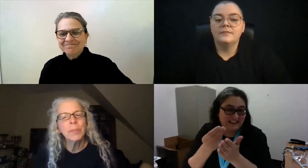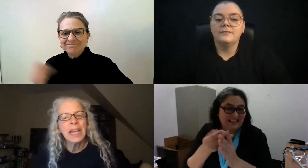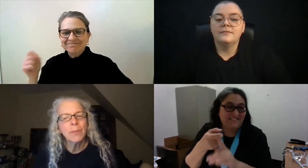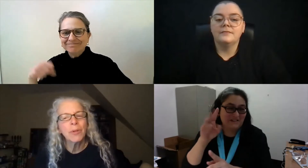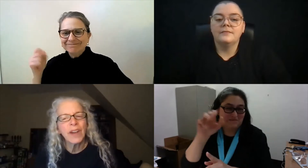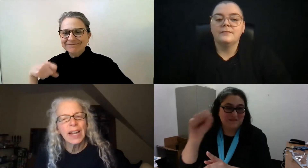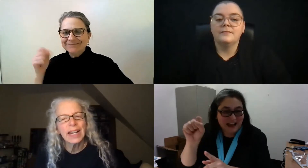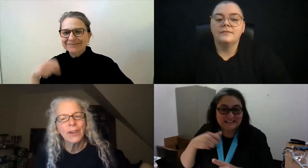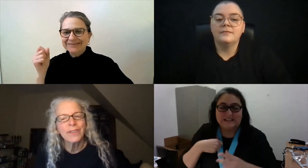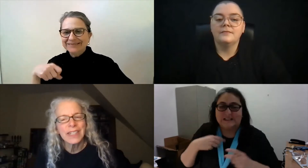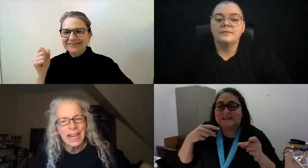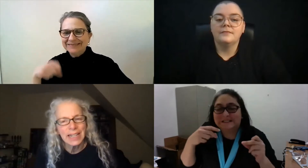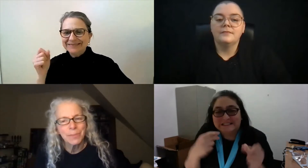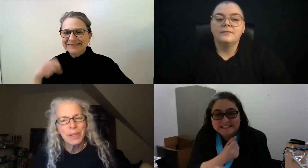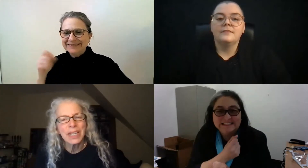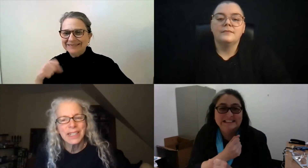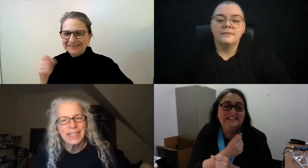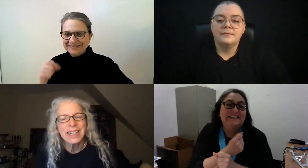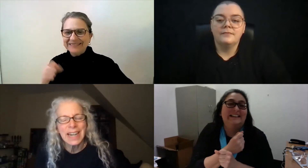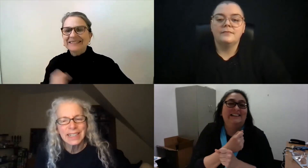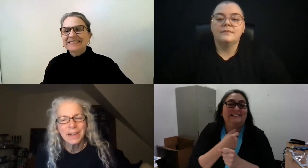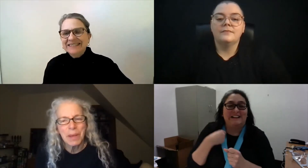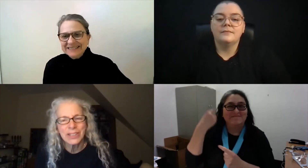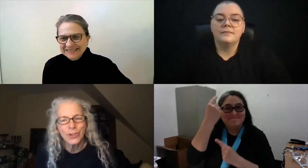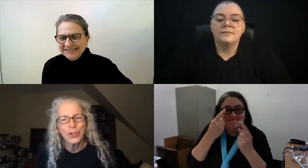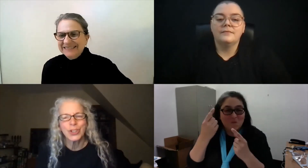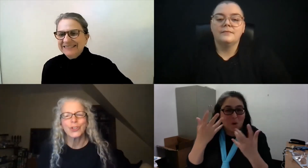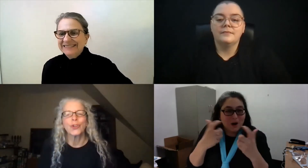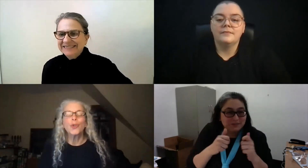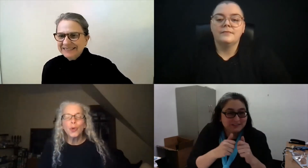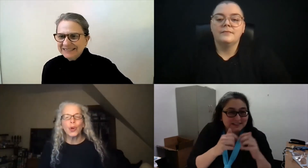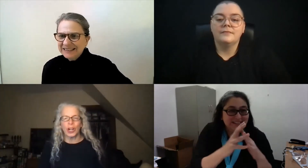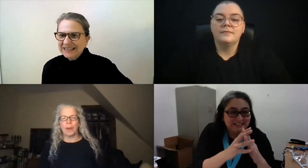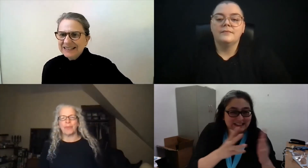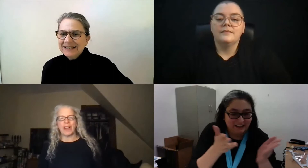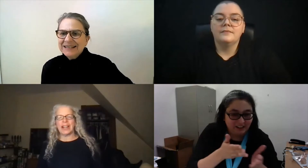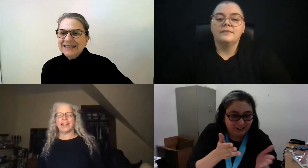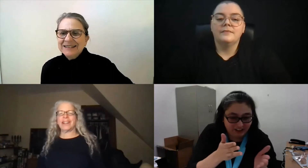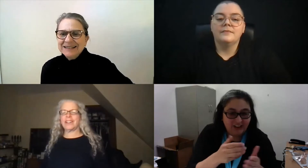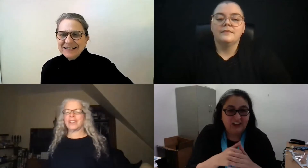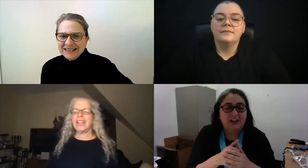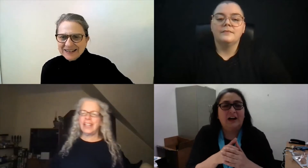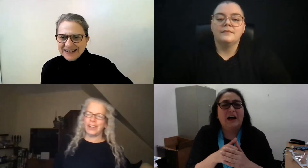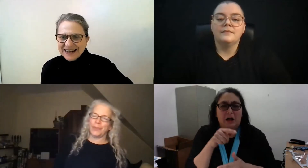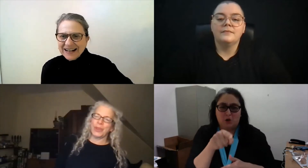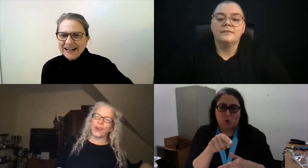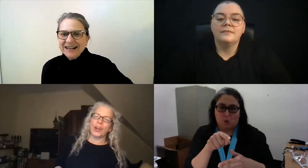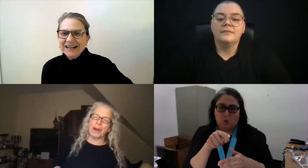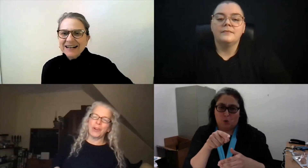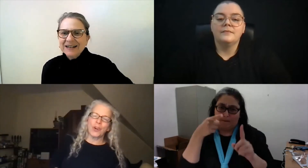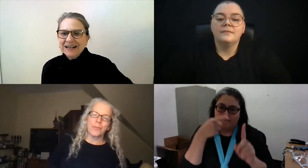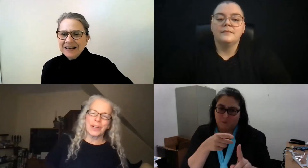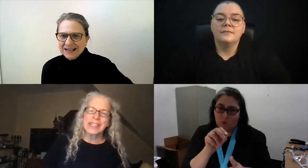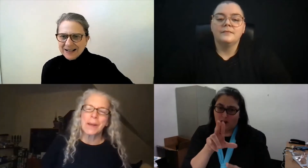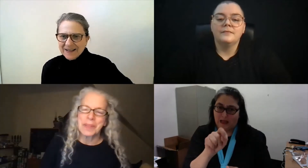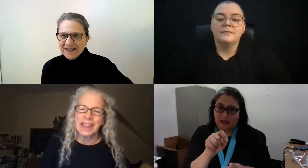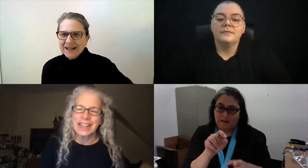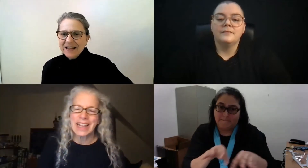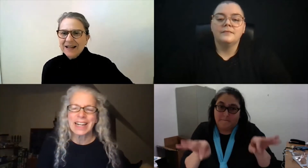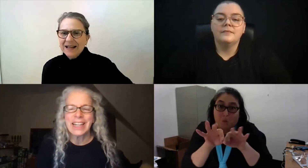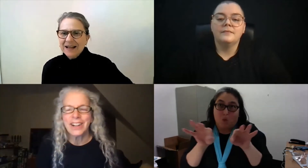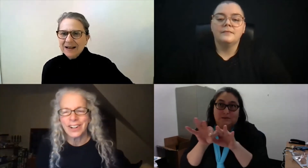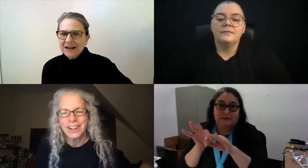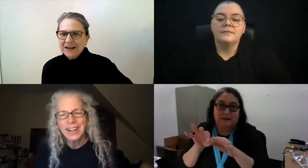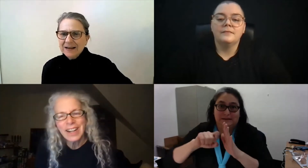do DB-CAN providing out of state because it's connected to Massachusetts. So you could not provide it here. We thought about incorporating something